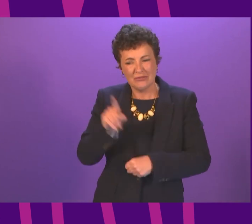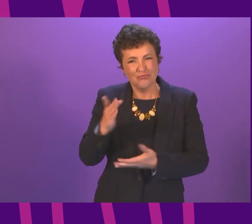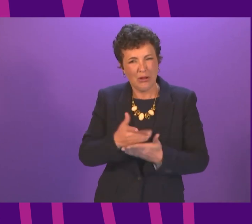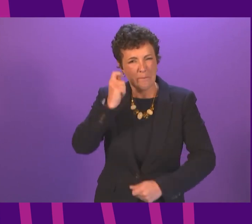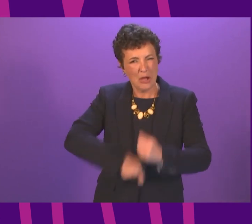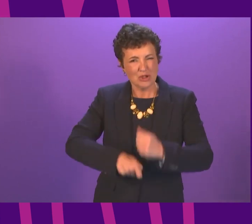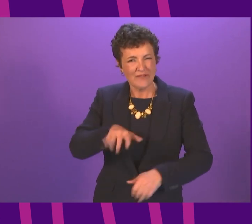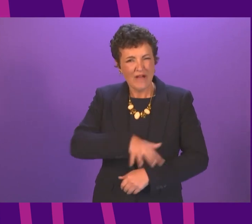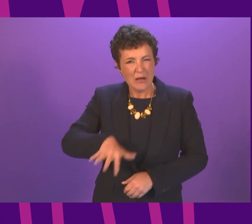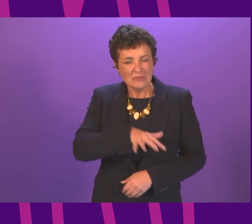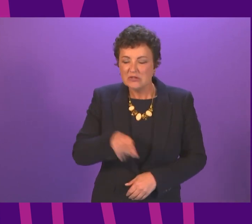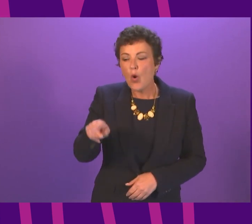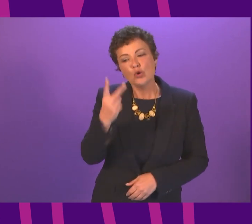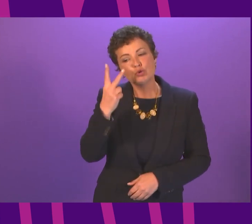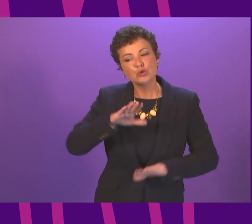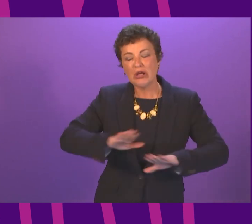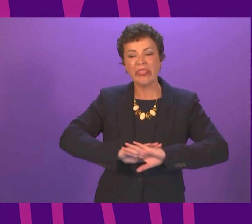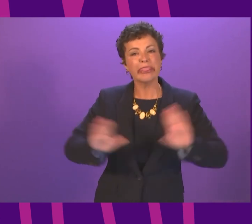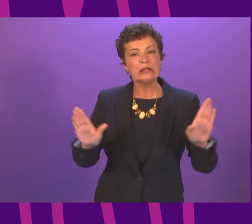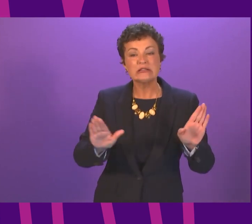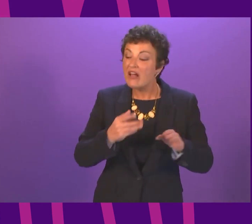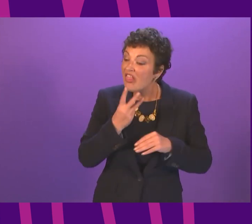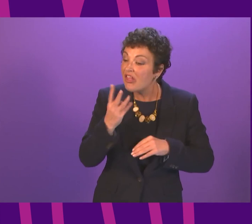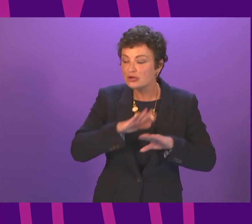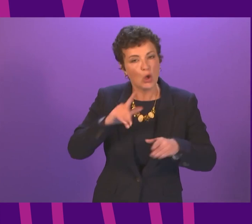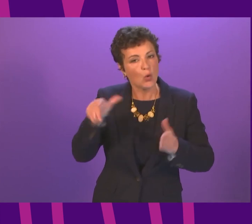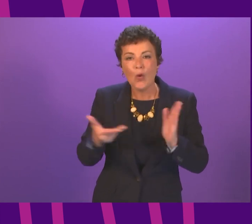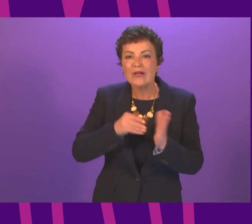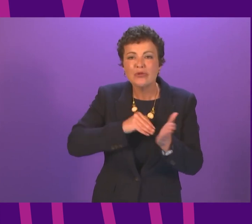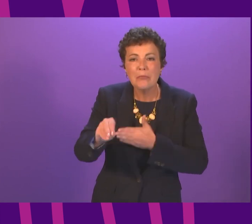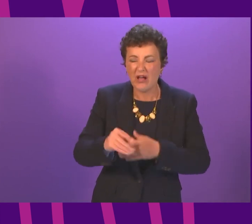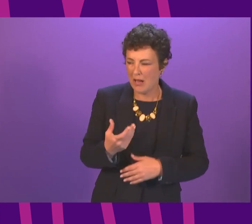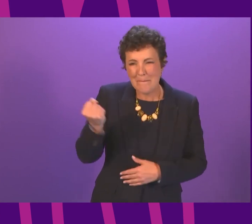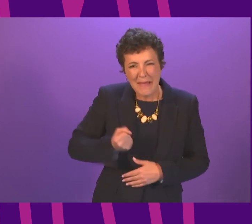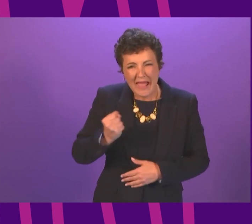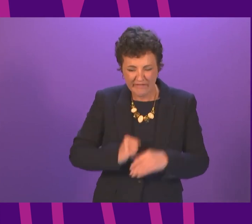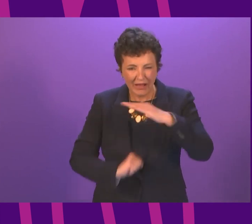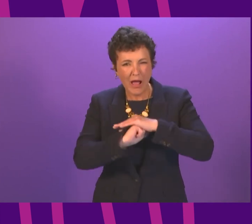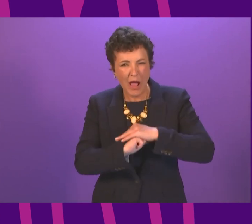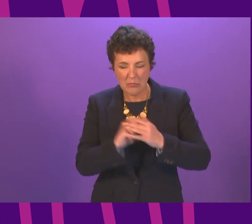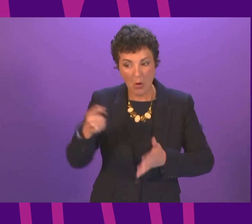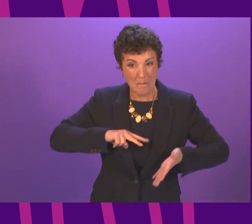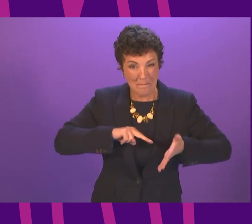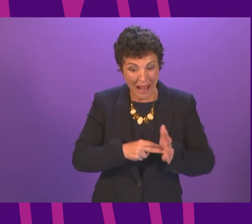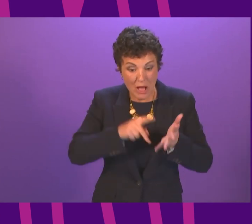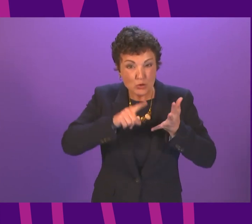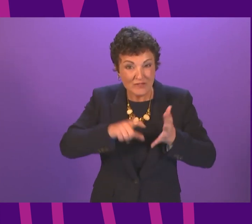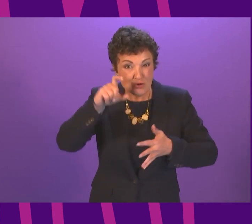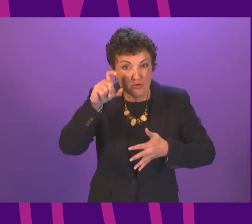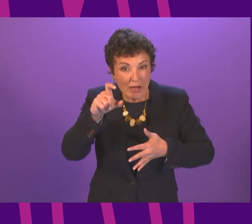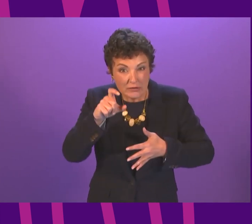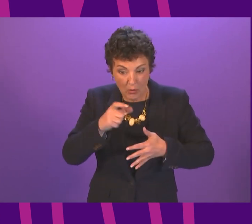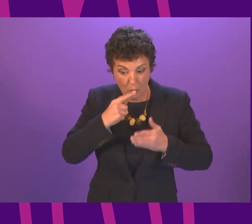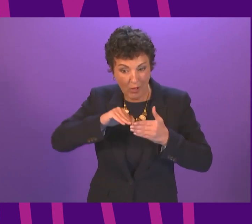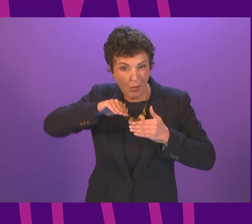£500 million from low-income families in Scotland alone, the benefit cap, the plan to remove the universal credit uplift.